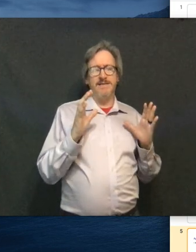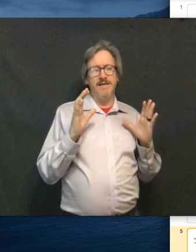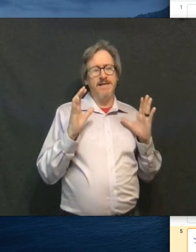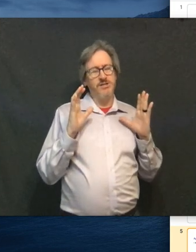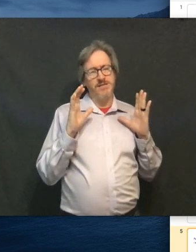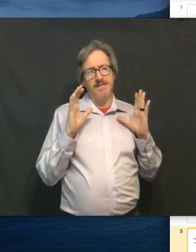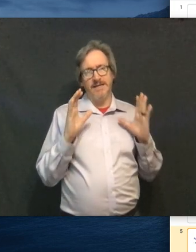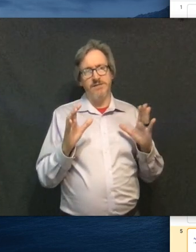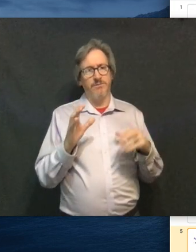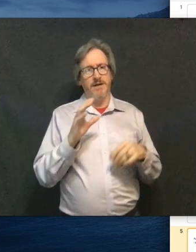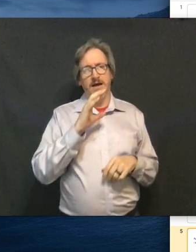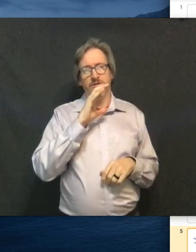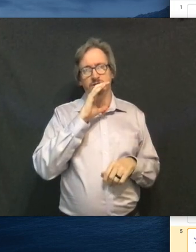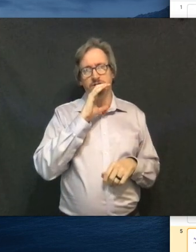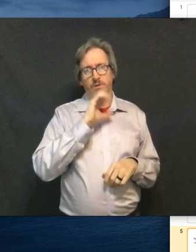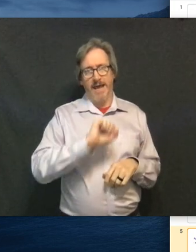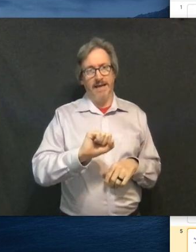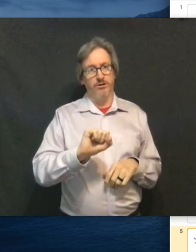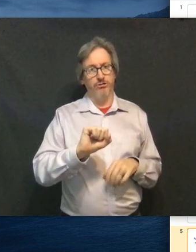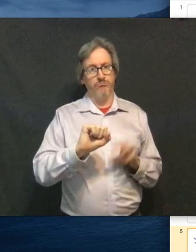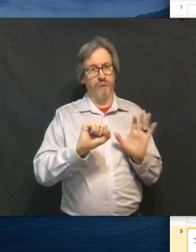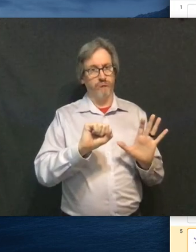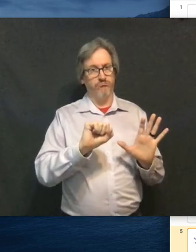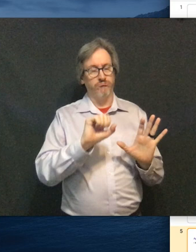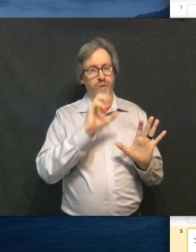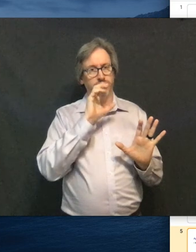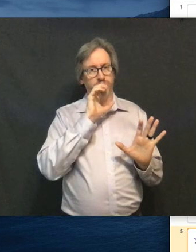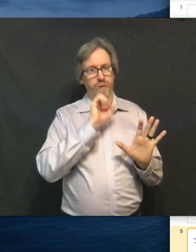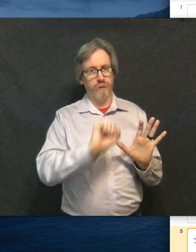I think it's just easier right now to just go age.